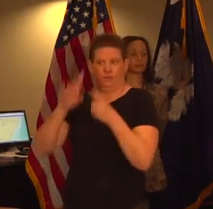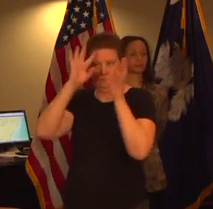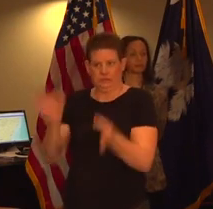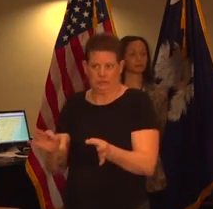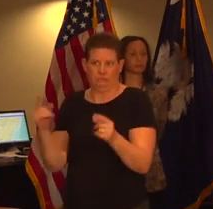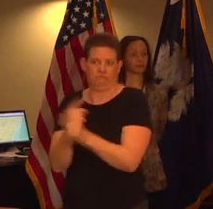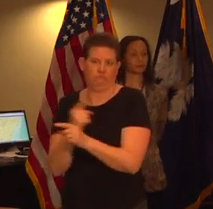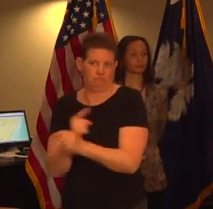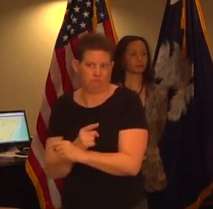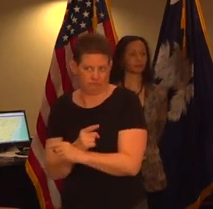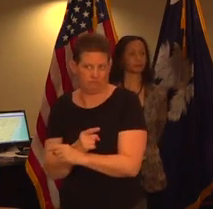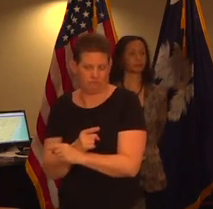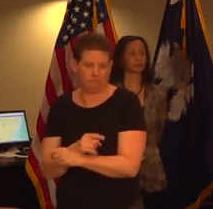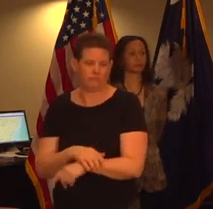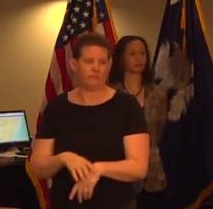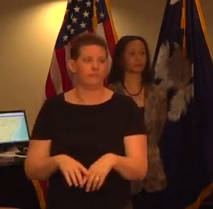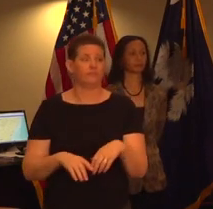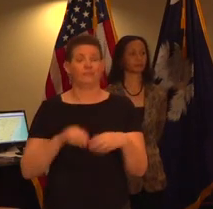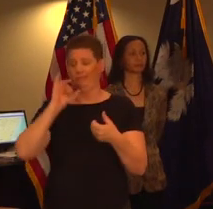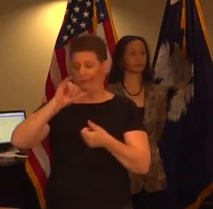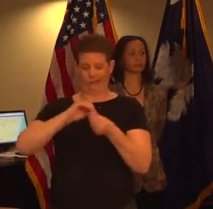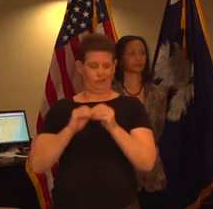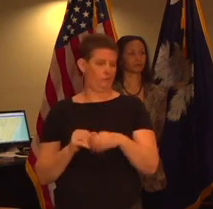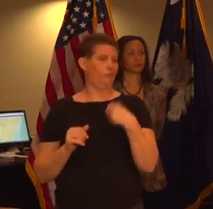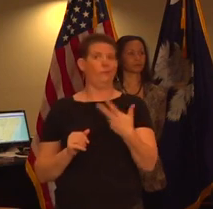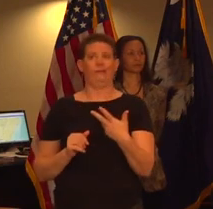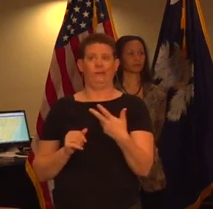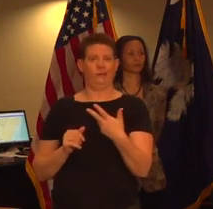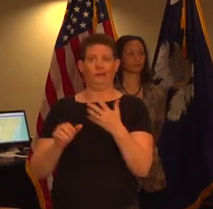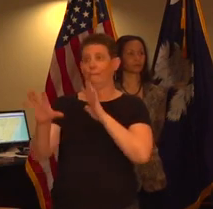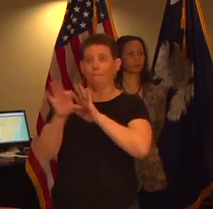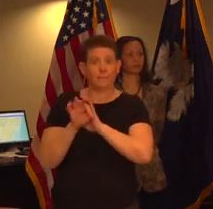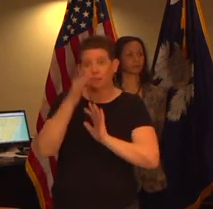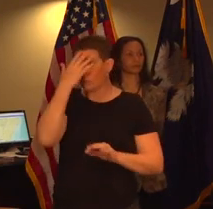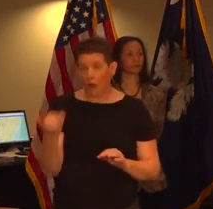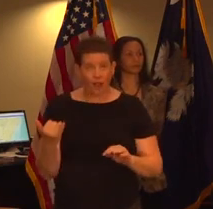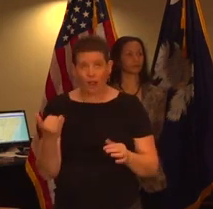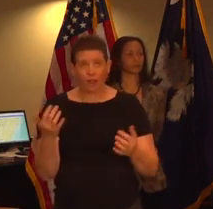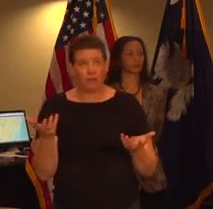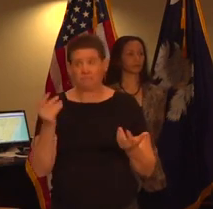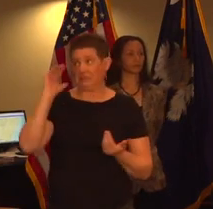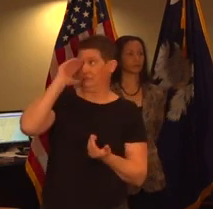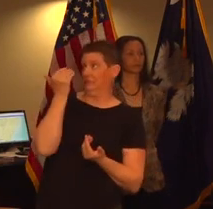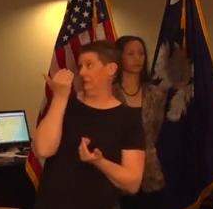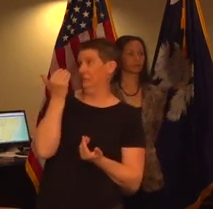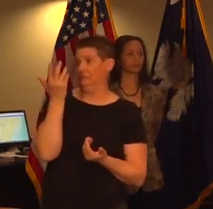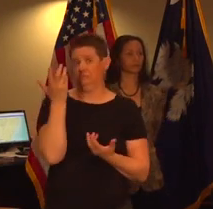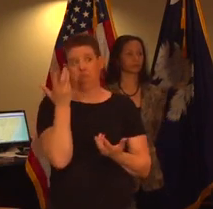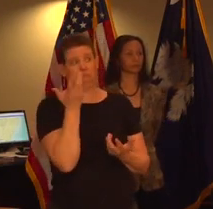decision and the number three i presume was selected because it was a it seemed like a